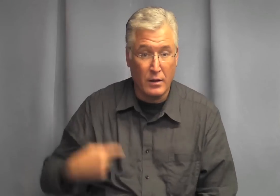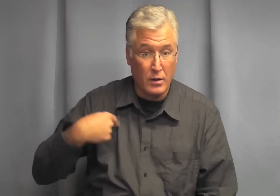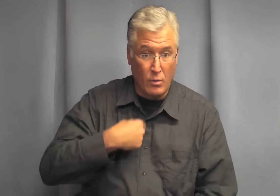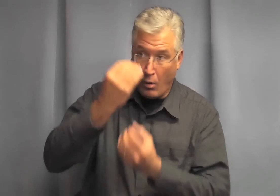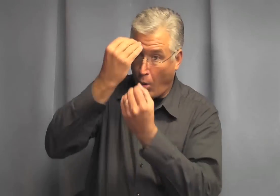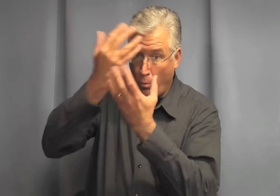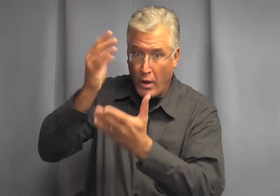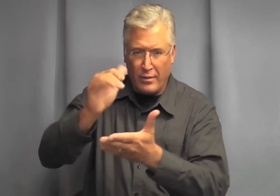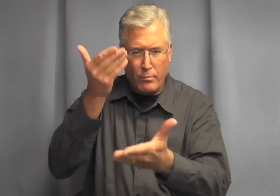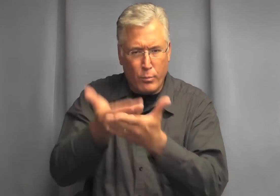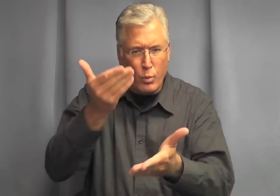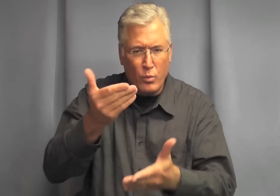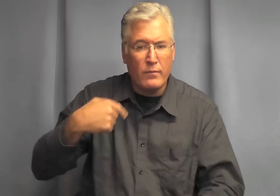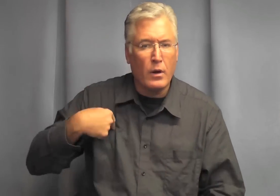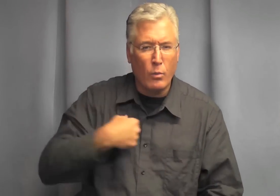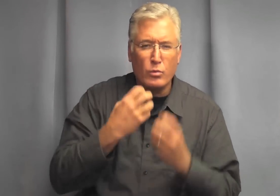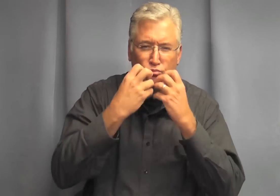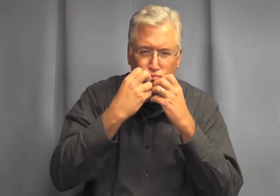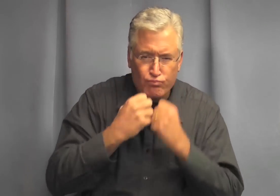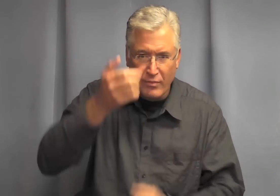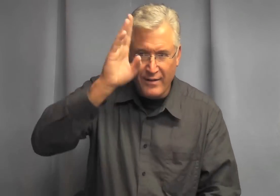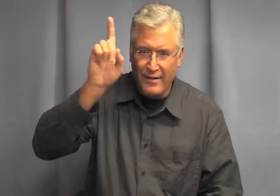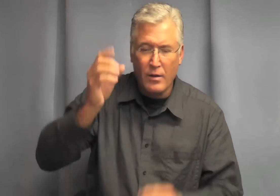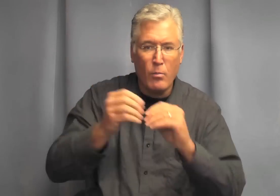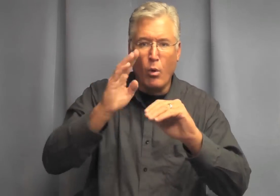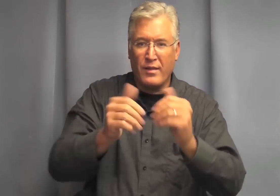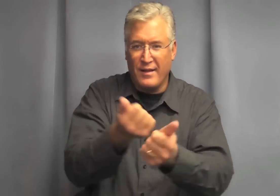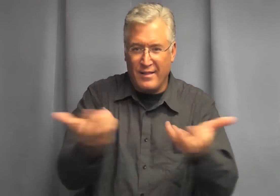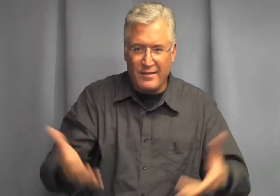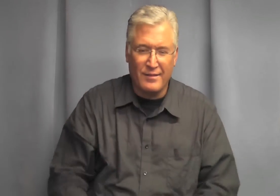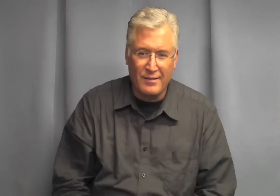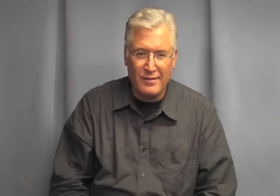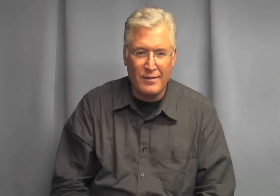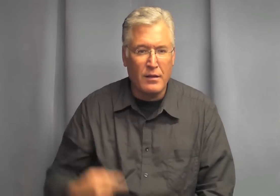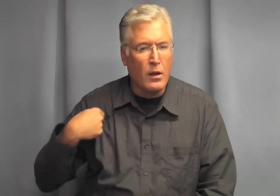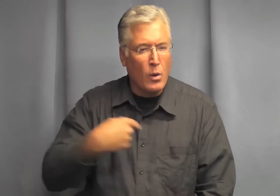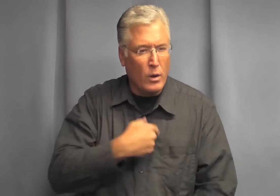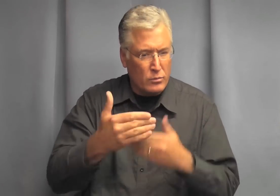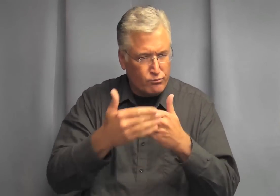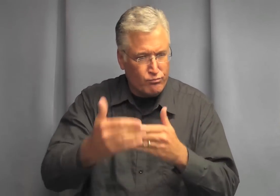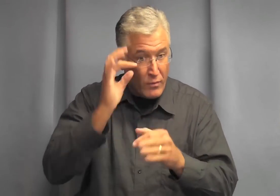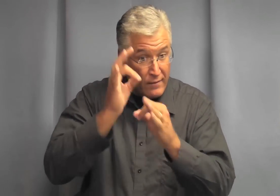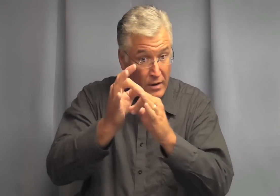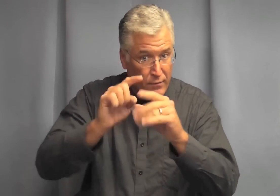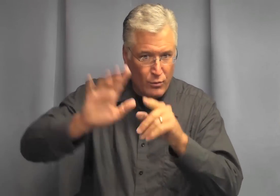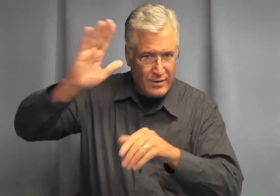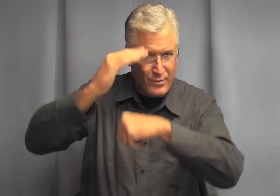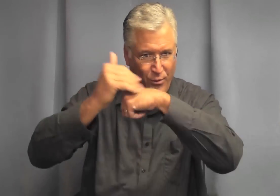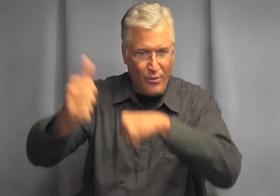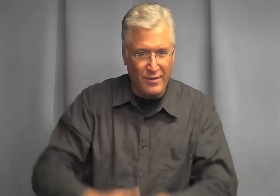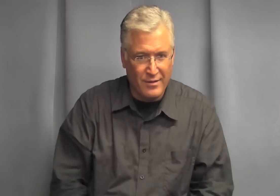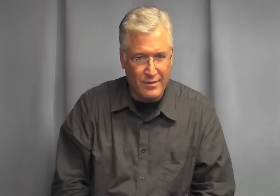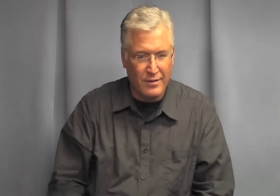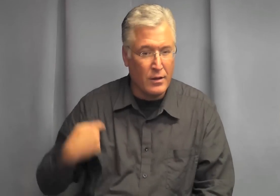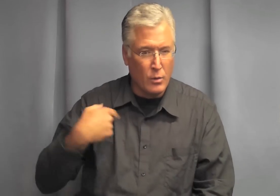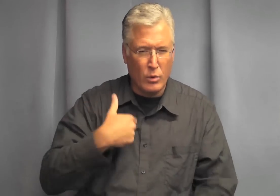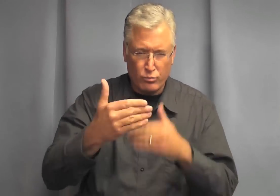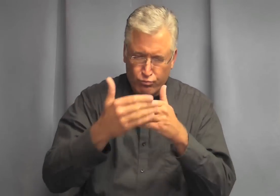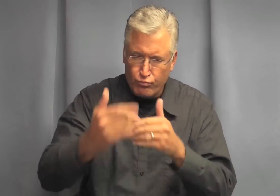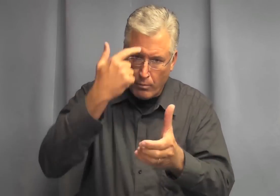us he is testing us and we need to prove faithful that we cherish him more than we cherish things we need to be faithful to his